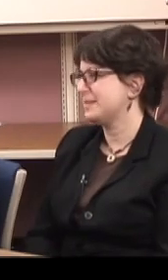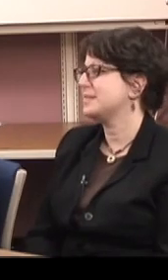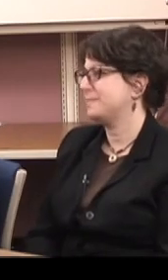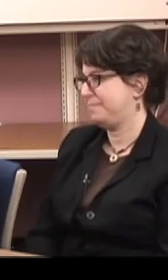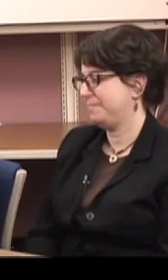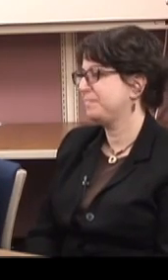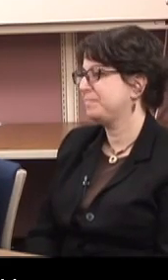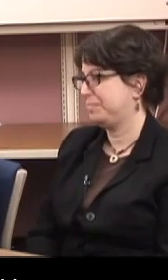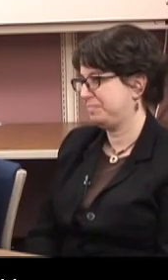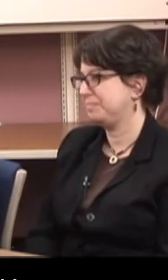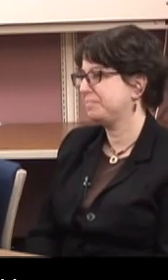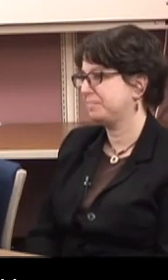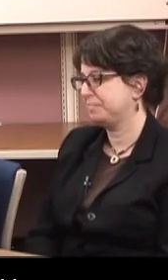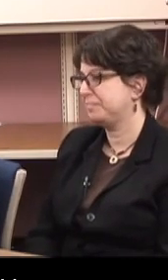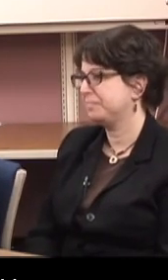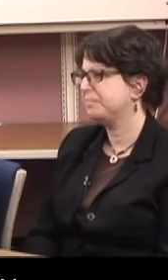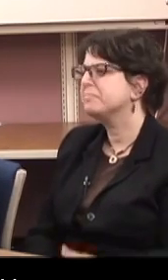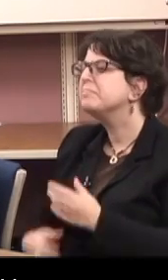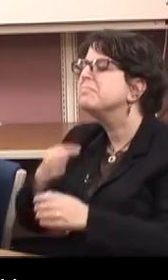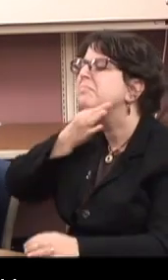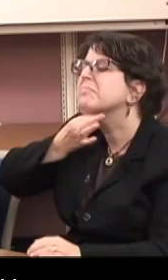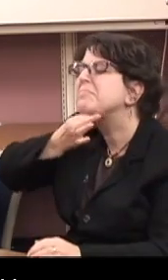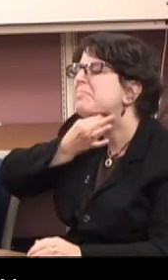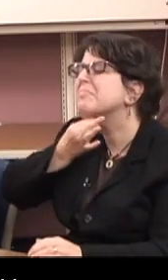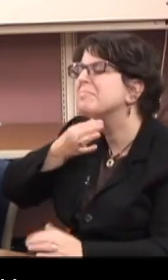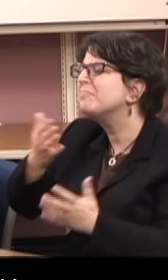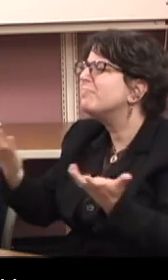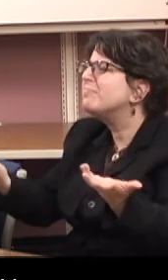Yes. What do you know about Mass Rehab?